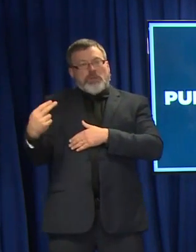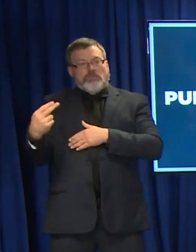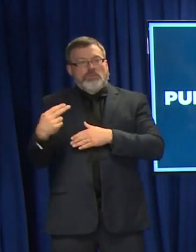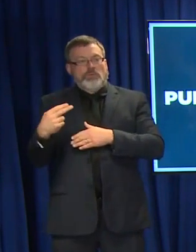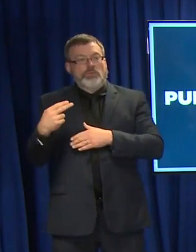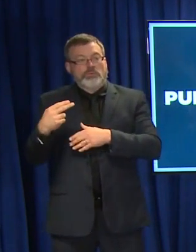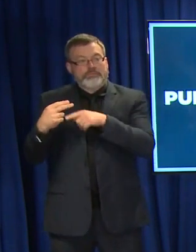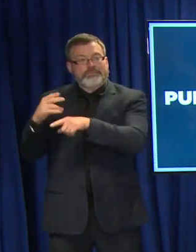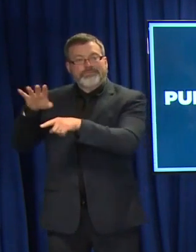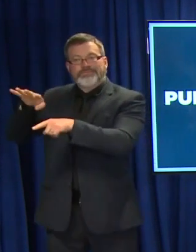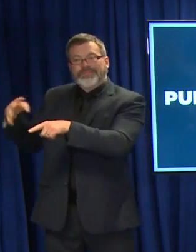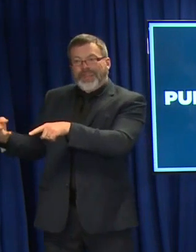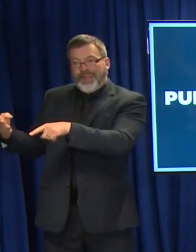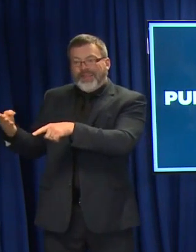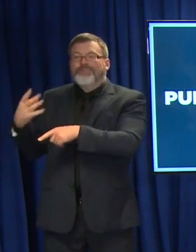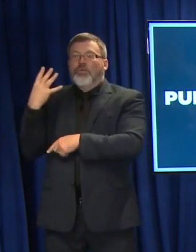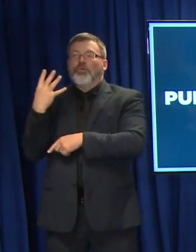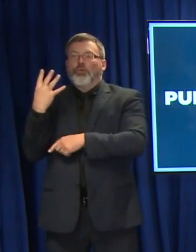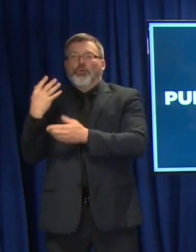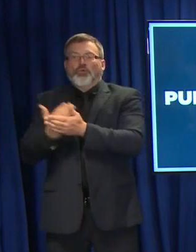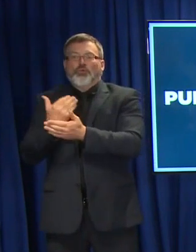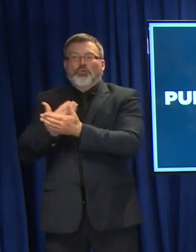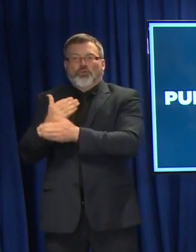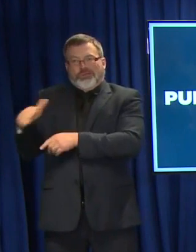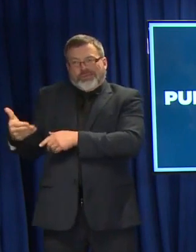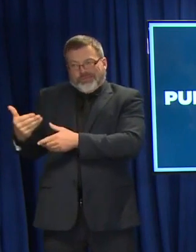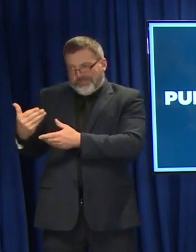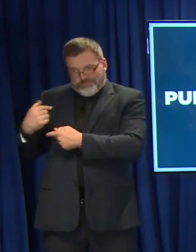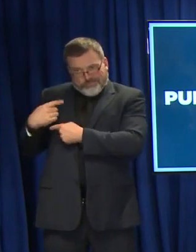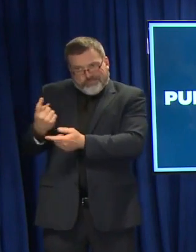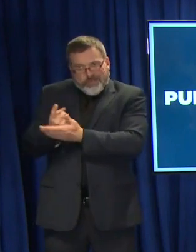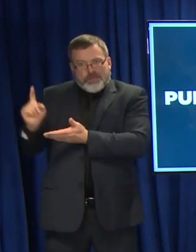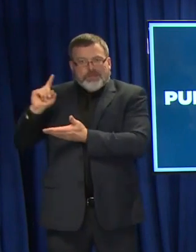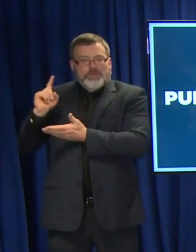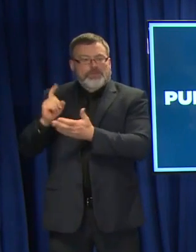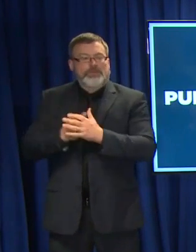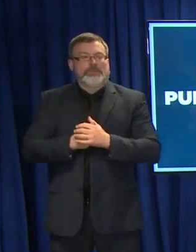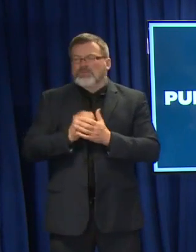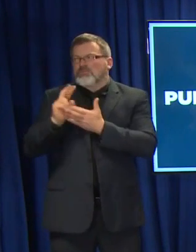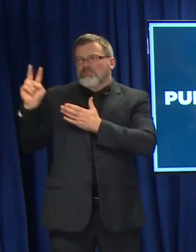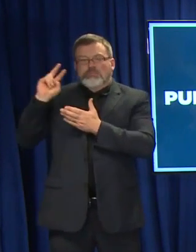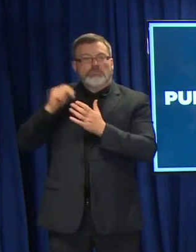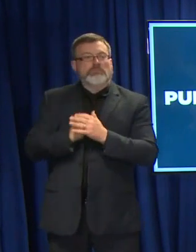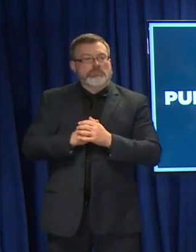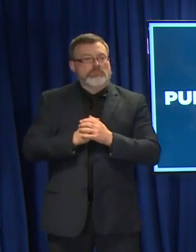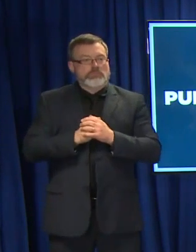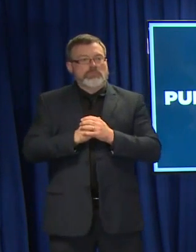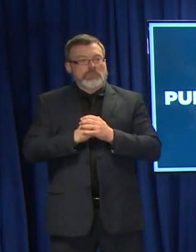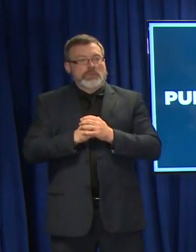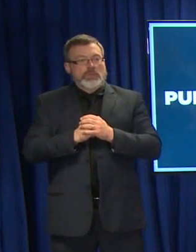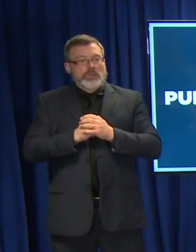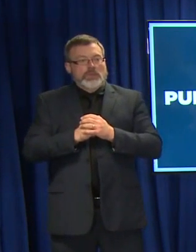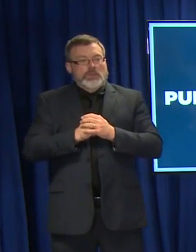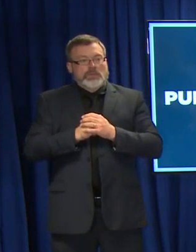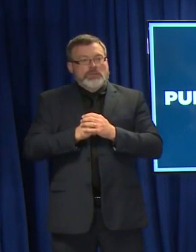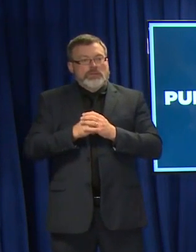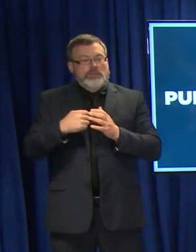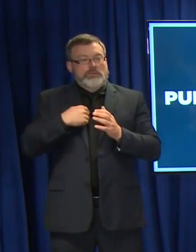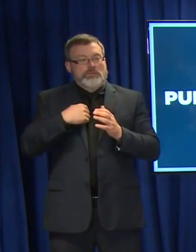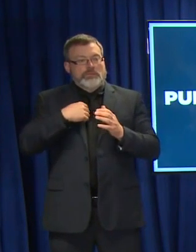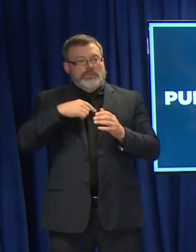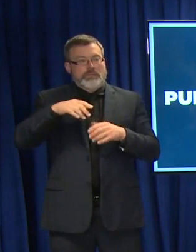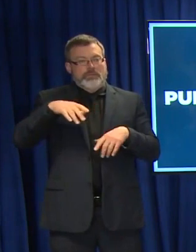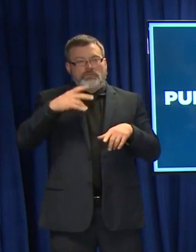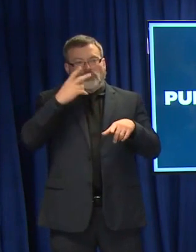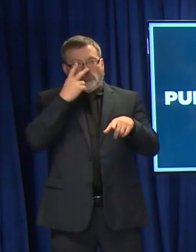high with four new deaths from COVID-19 to report today and then seven new deaths from COVID-19 that were identified yesterday bringing